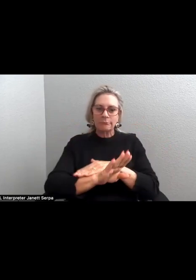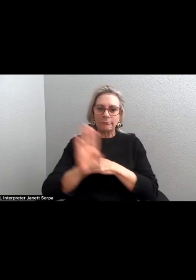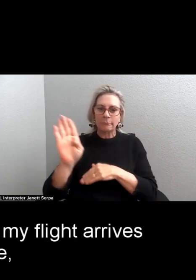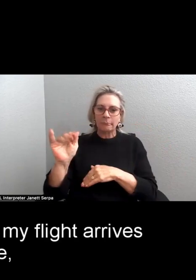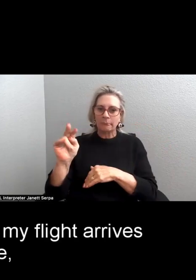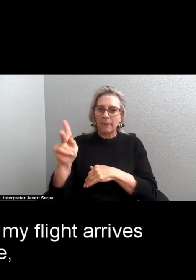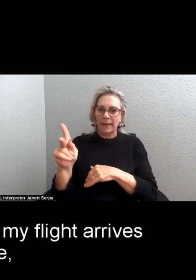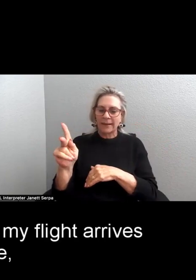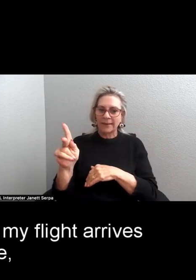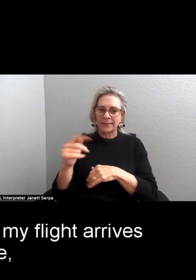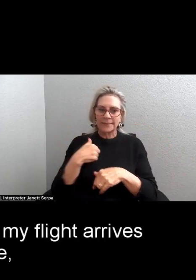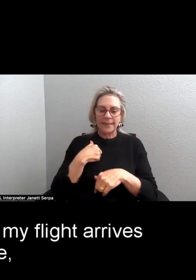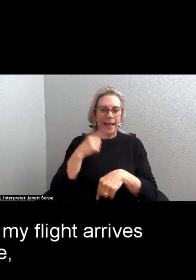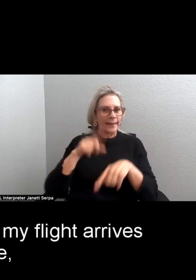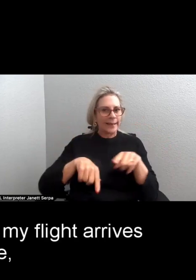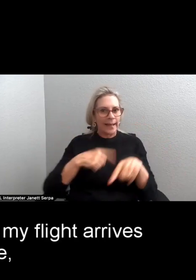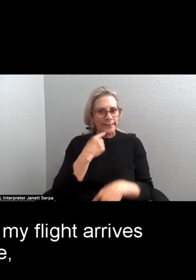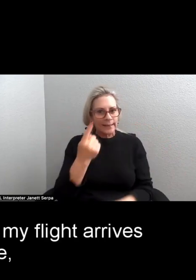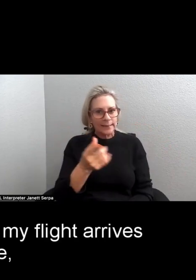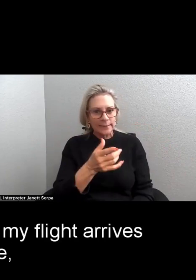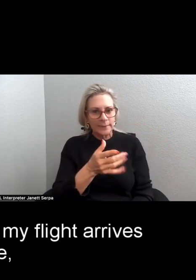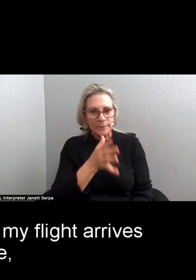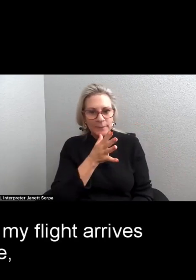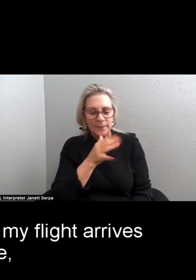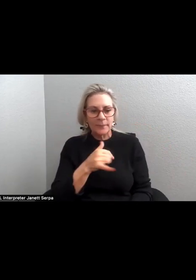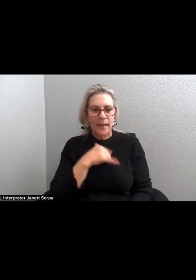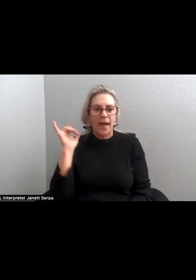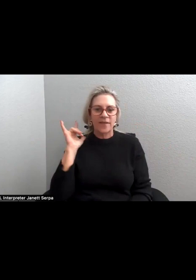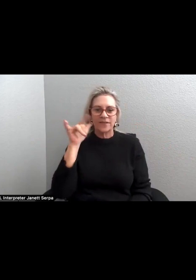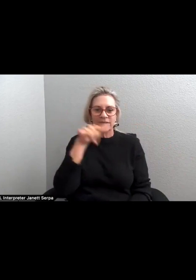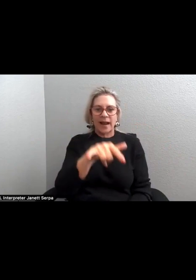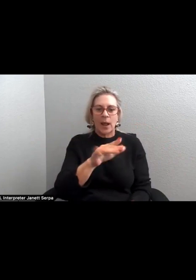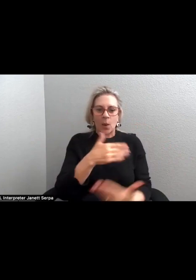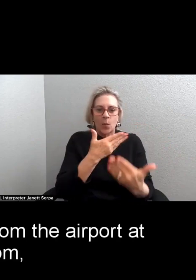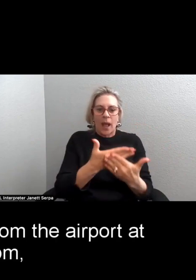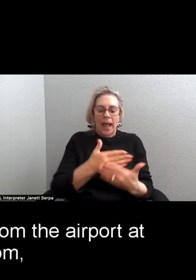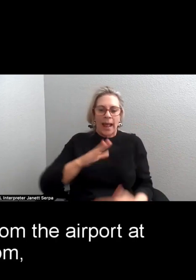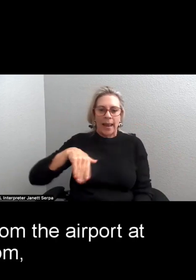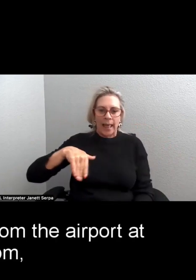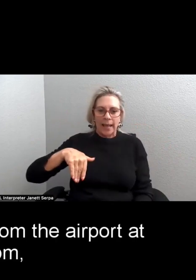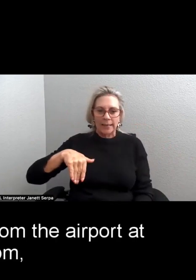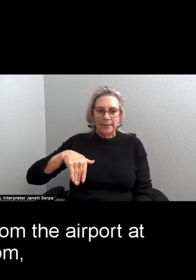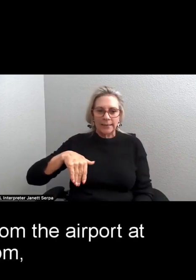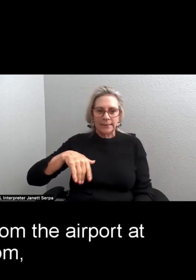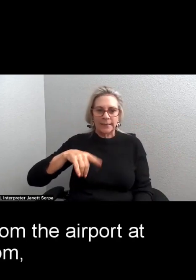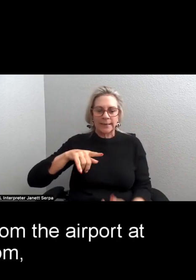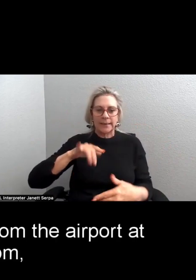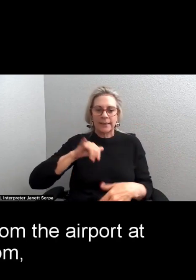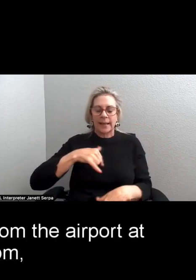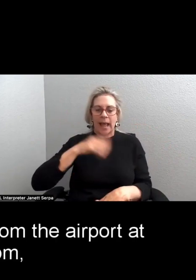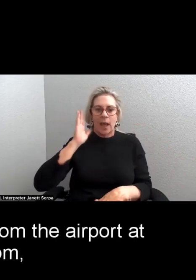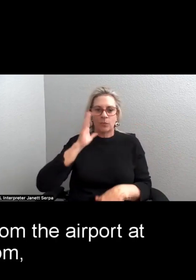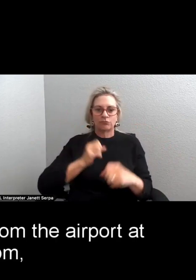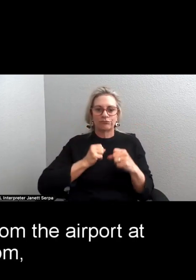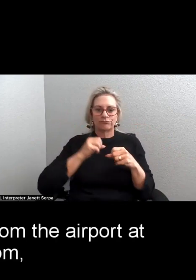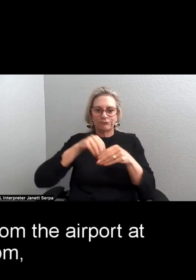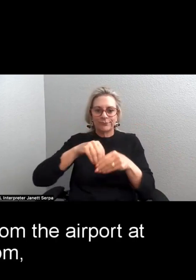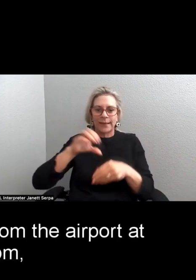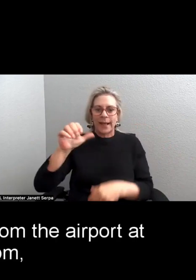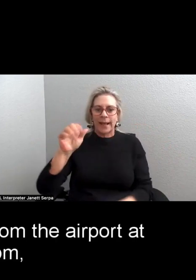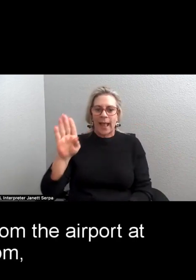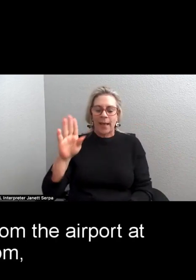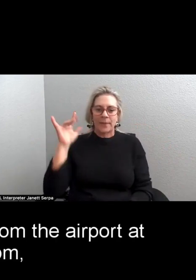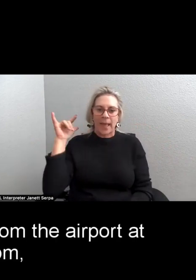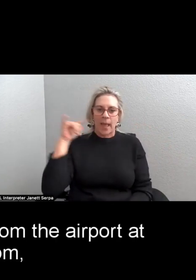I can't tell her that my flight arrives late, that I take a cab from the airport